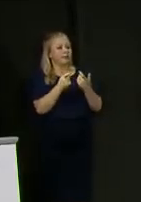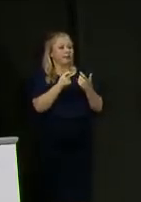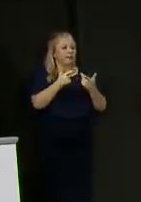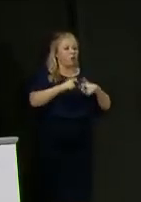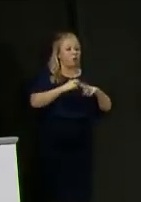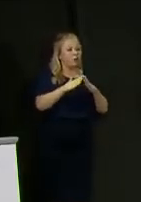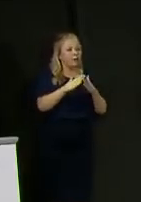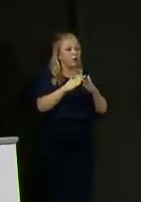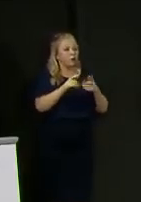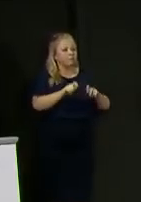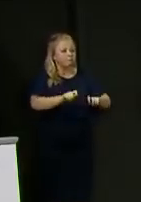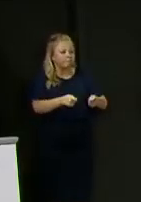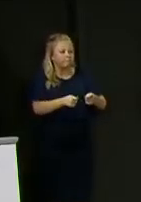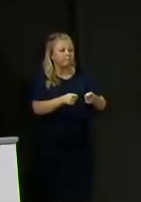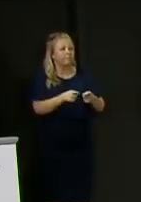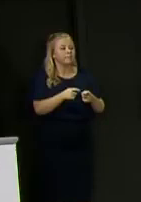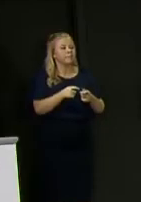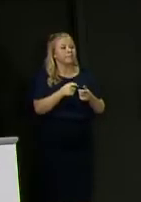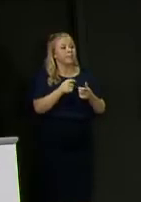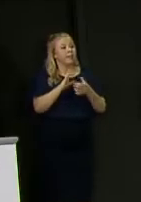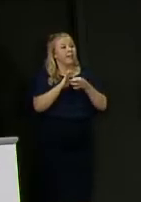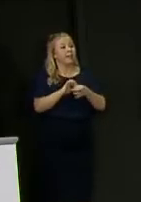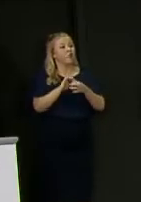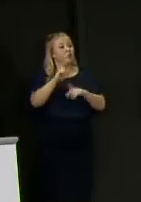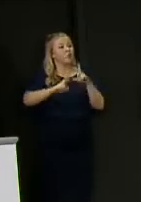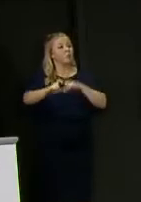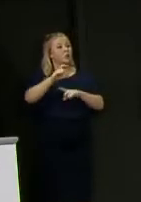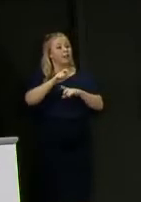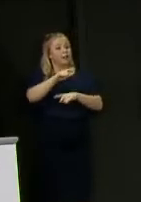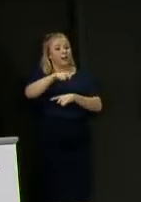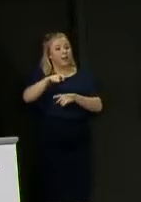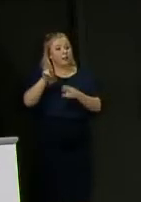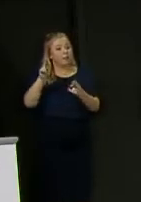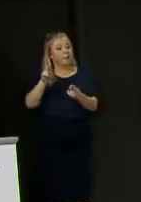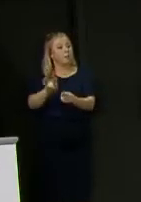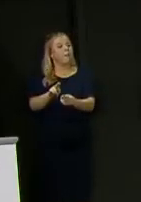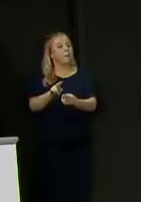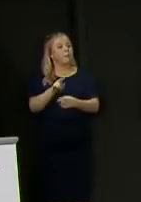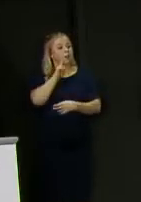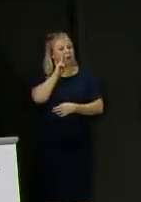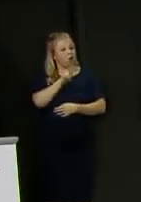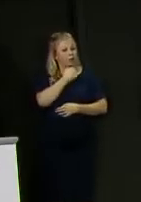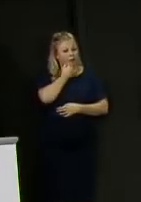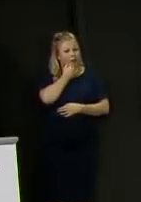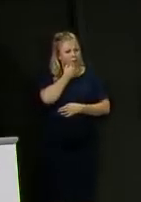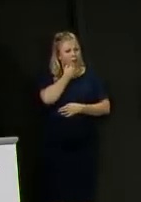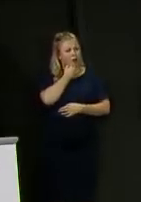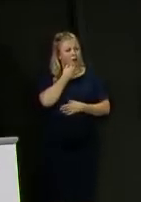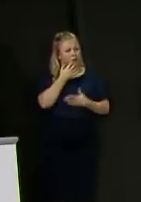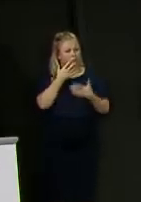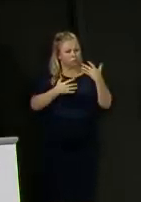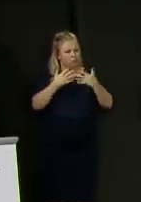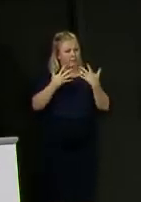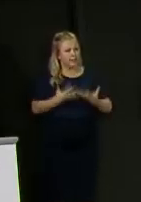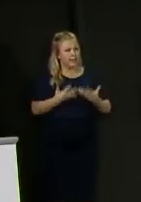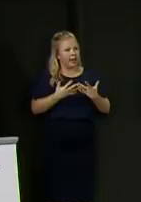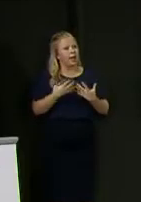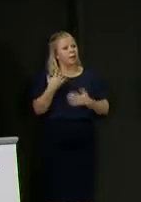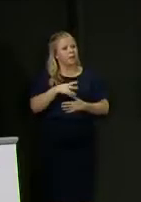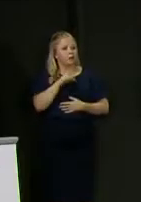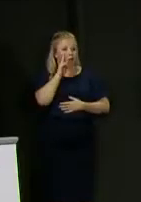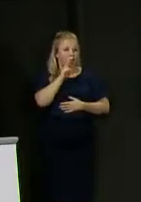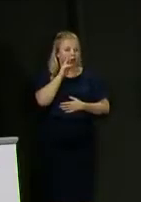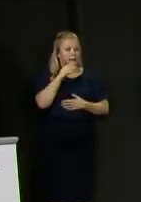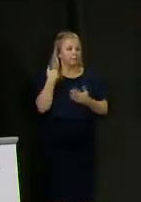on prevalence of cases in the community, but looking at the numbers we have today, and we've all been looking at these numbers over the past two